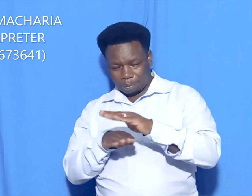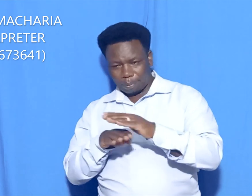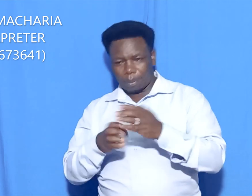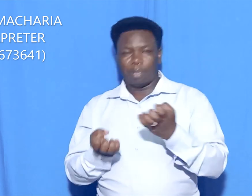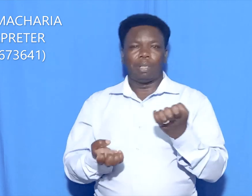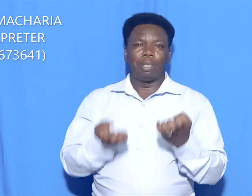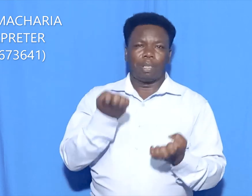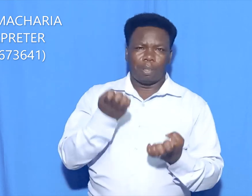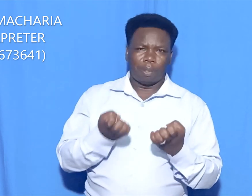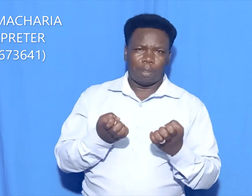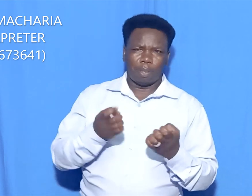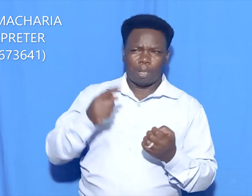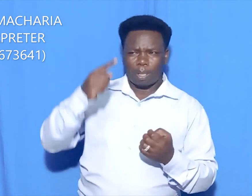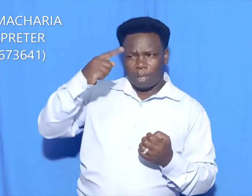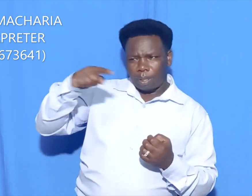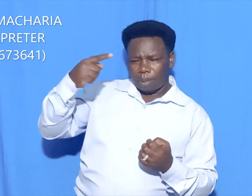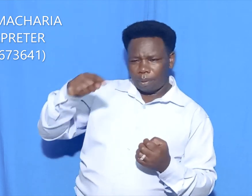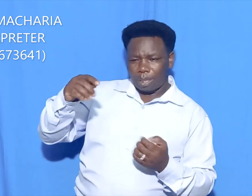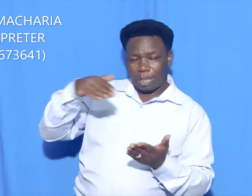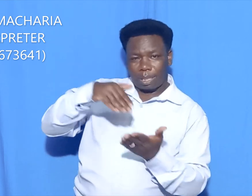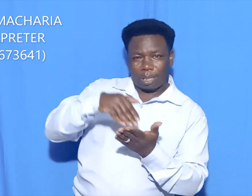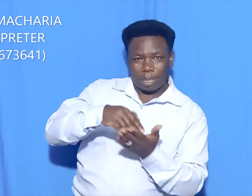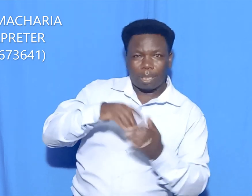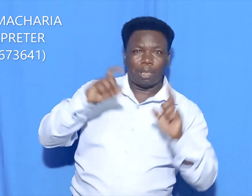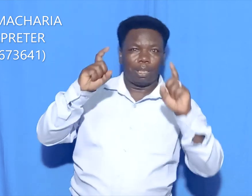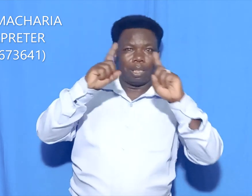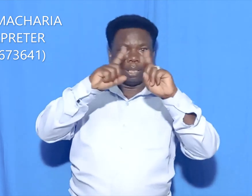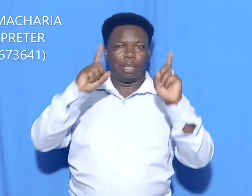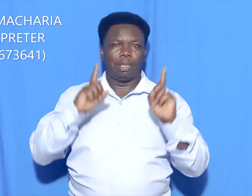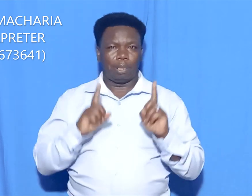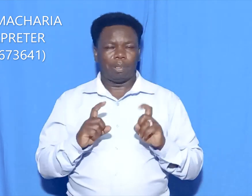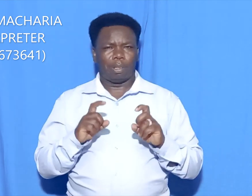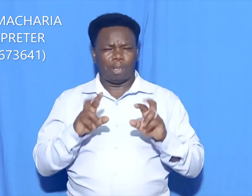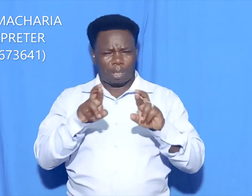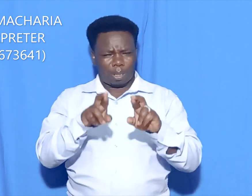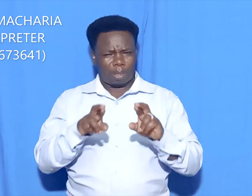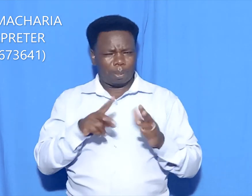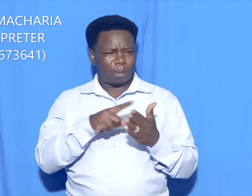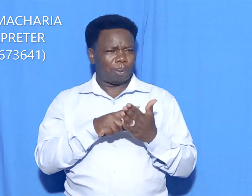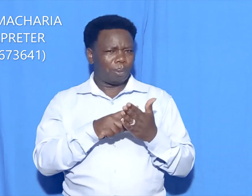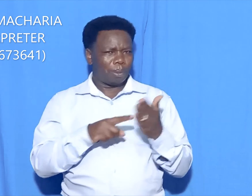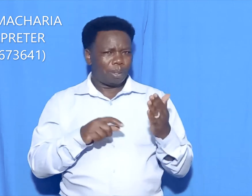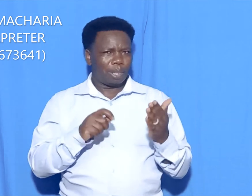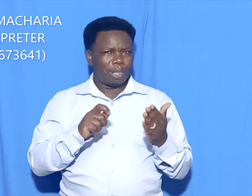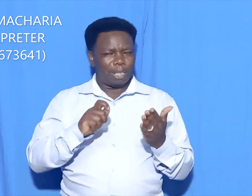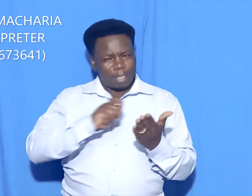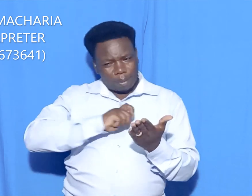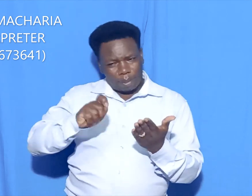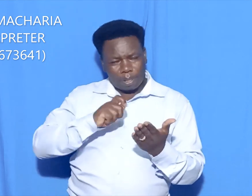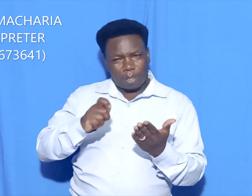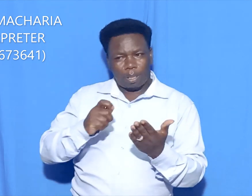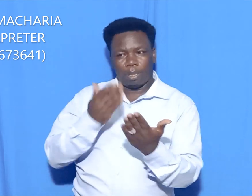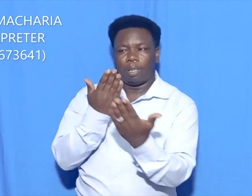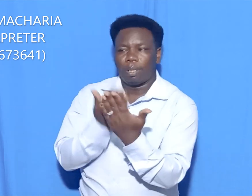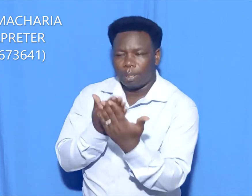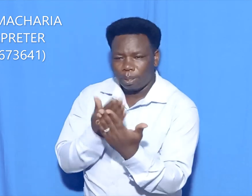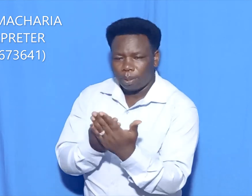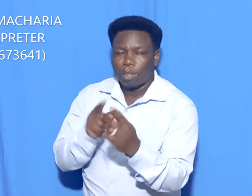marking of the examinations. The requirements is written and filled to the benefit of the